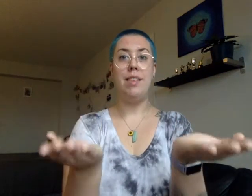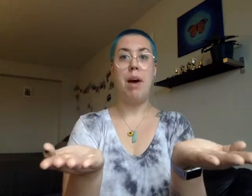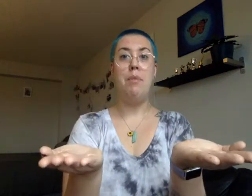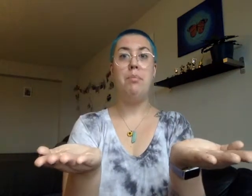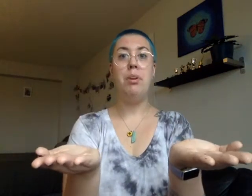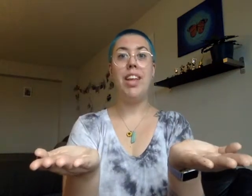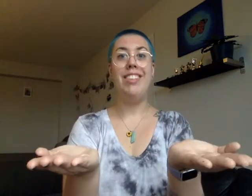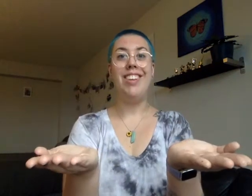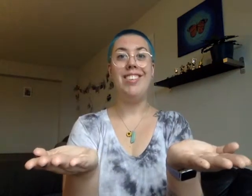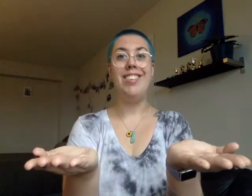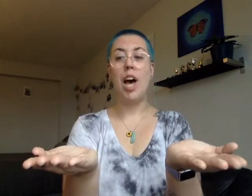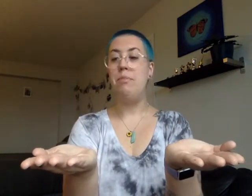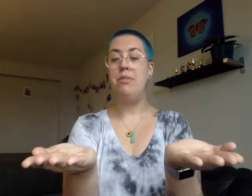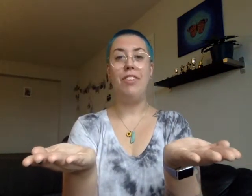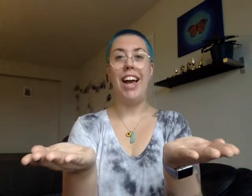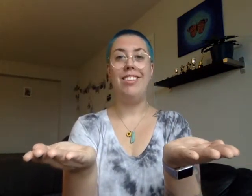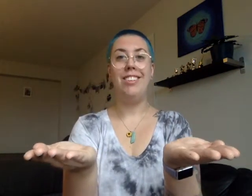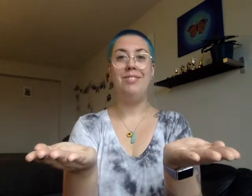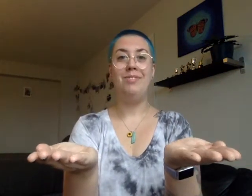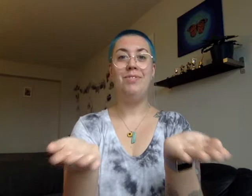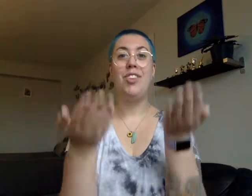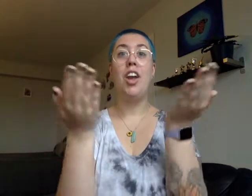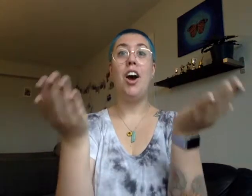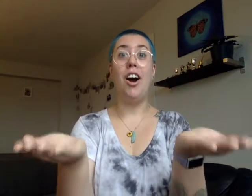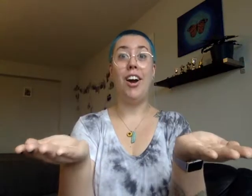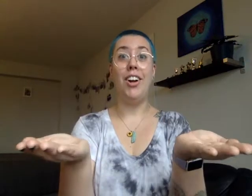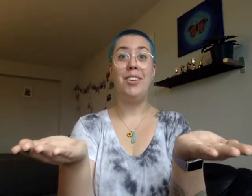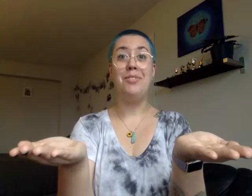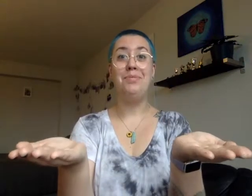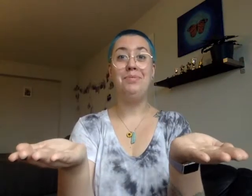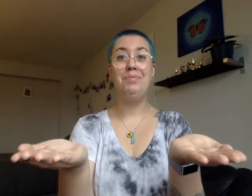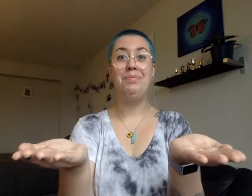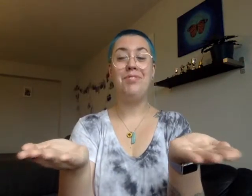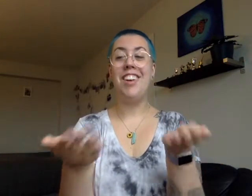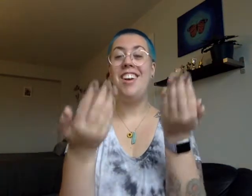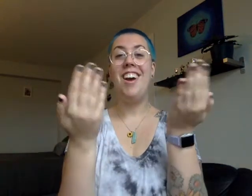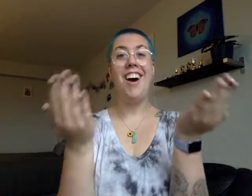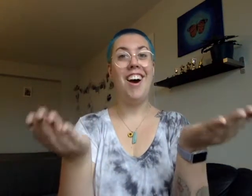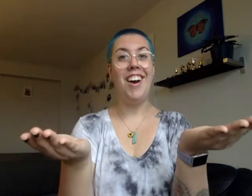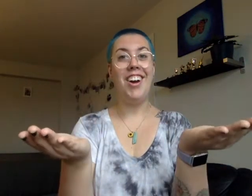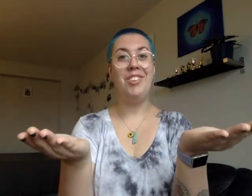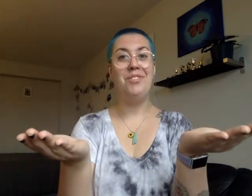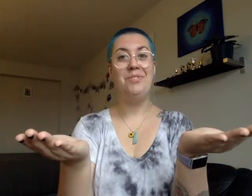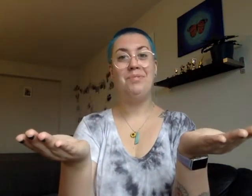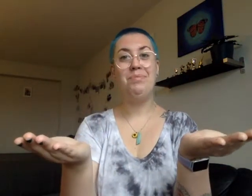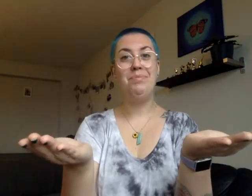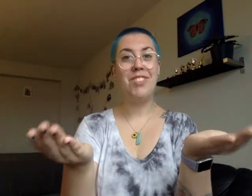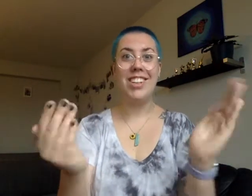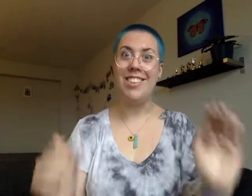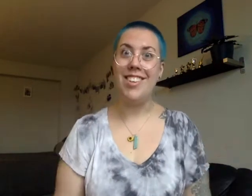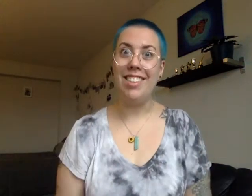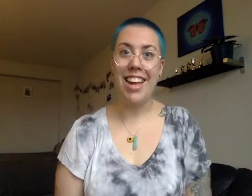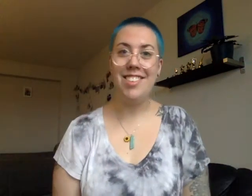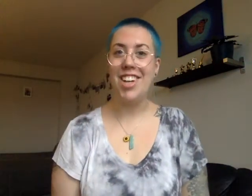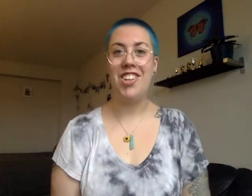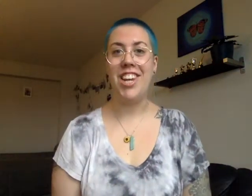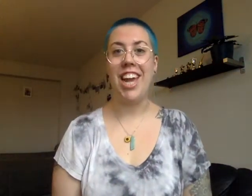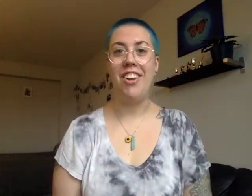them up like this. Up and flat. R. R. Let's sing that section together.